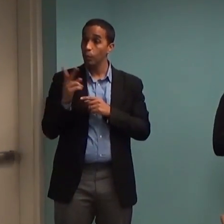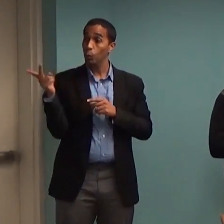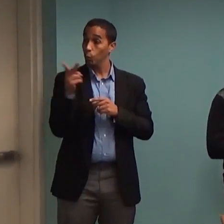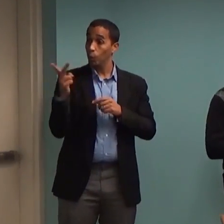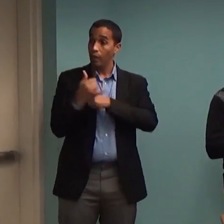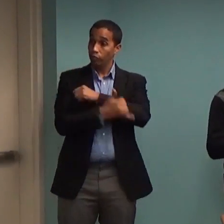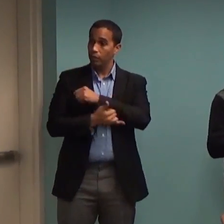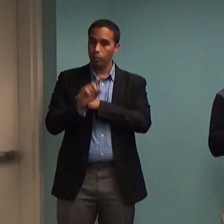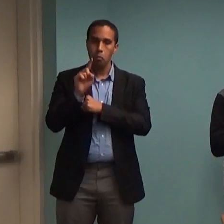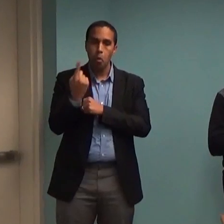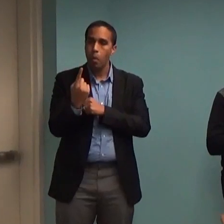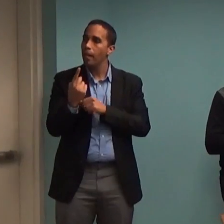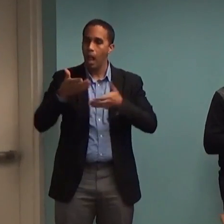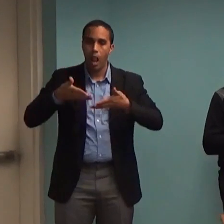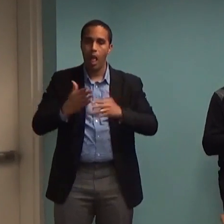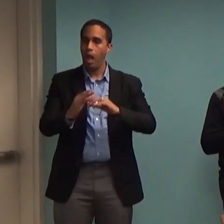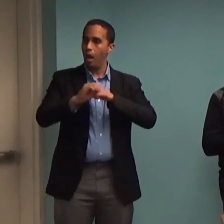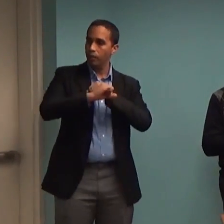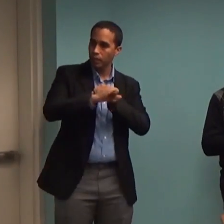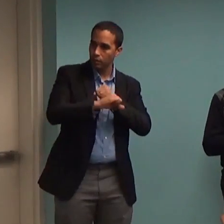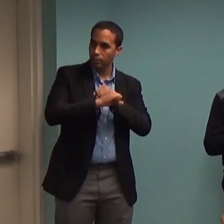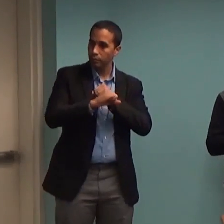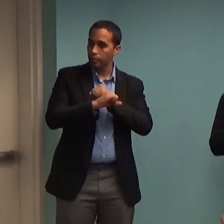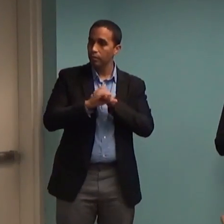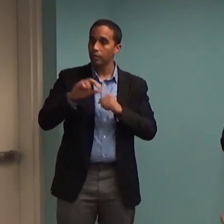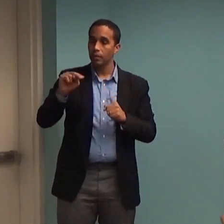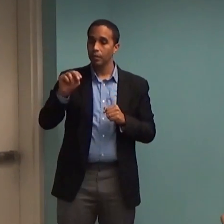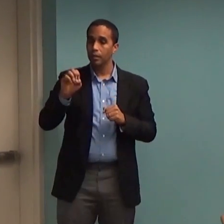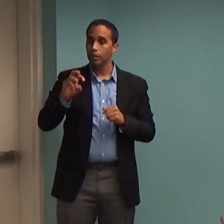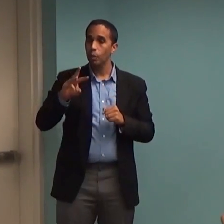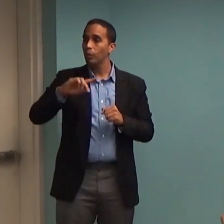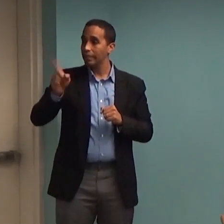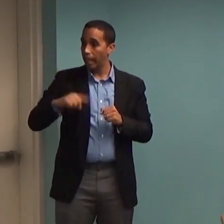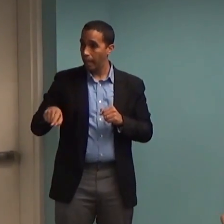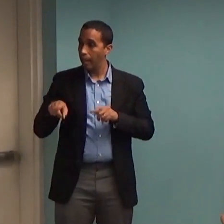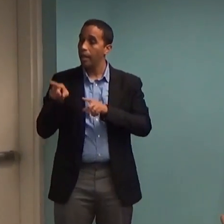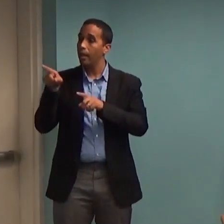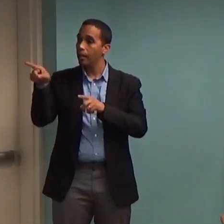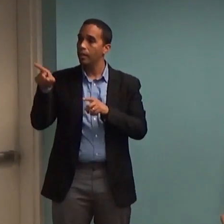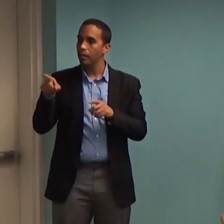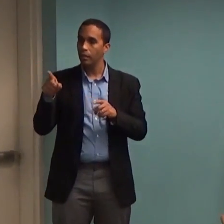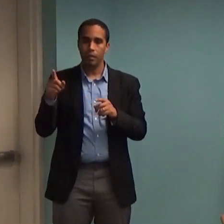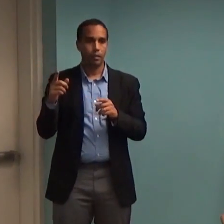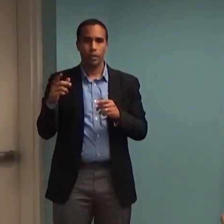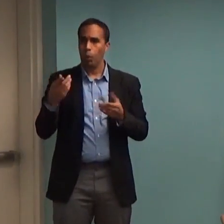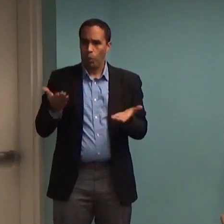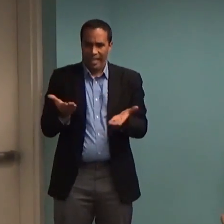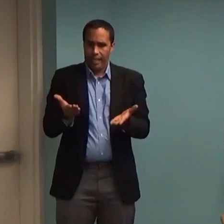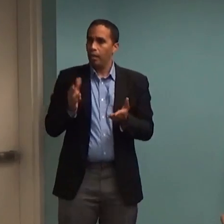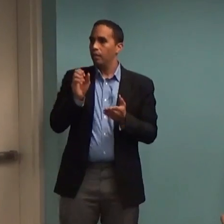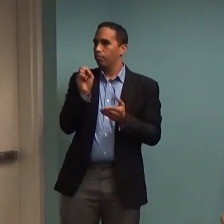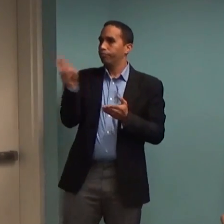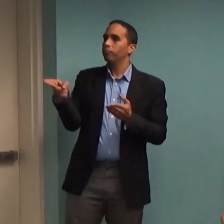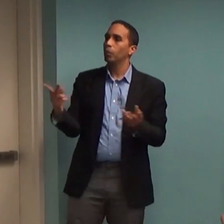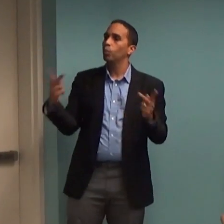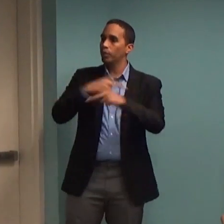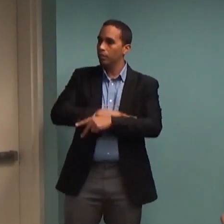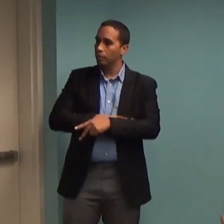And in New Zealand, the problem is not quite as acute as it is here, because they still have the requirement for a more detailed